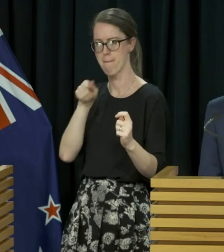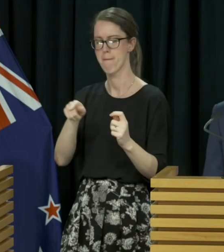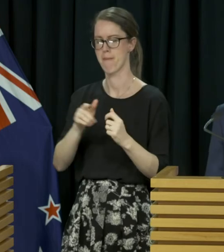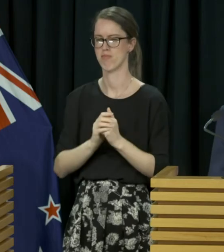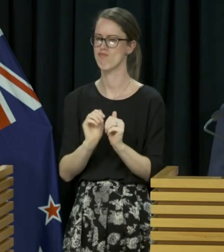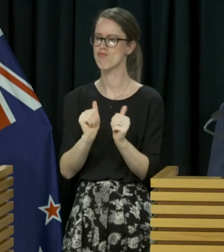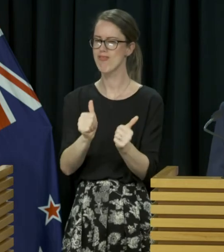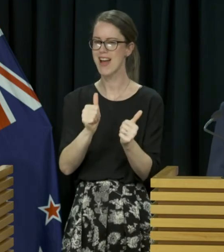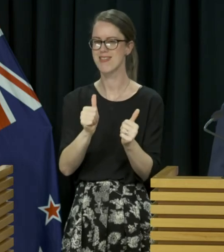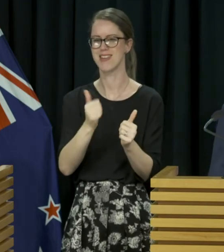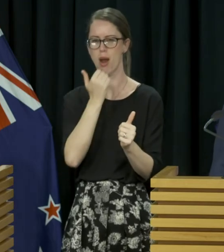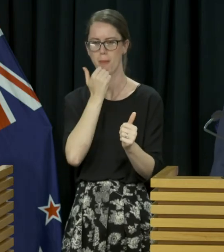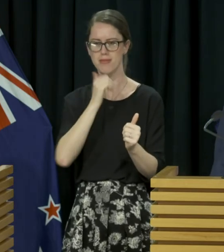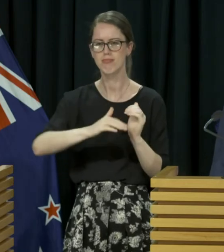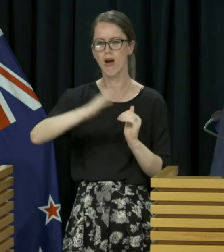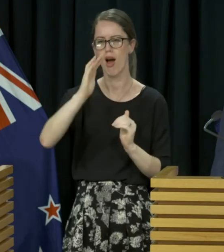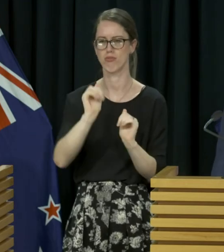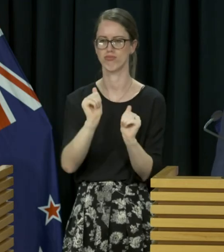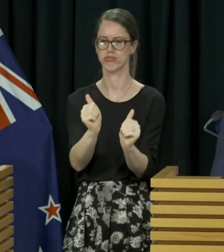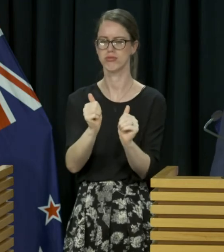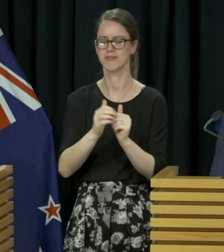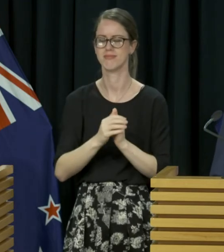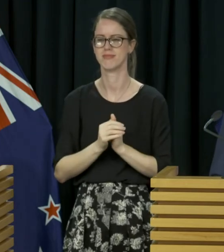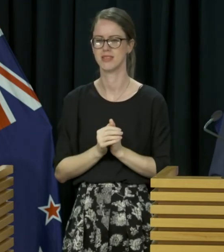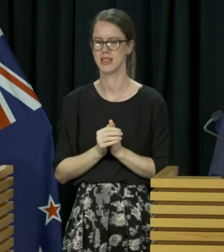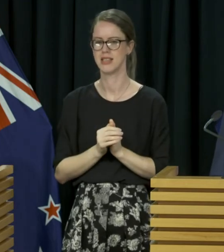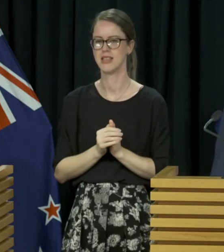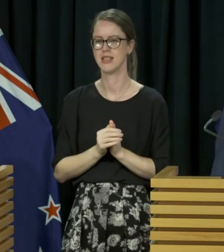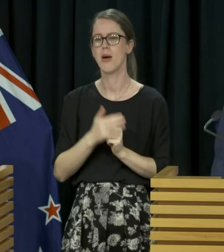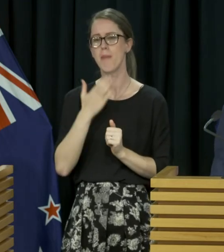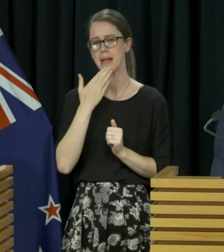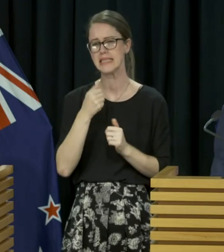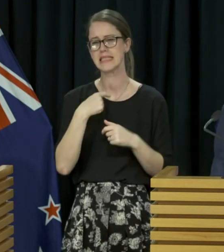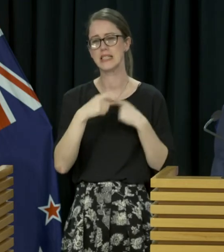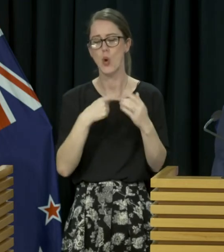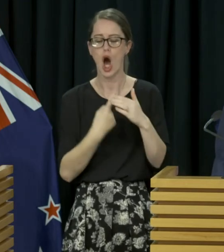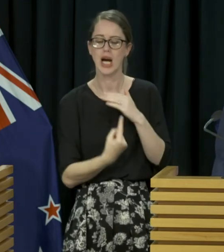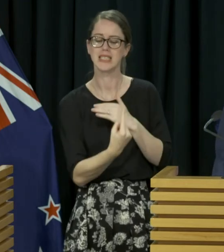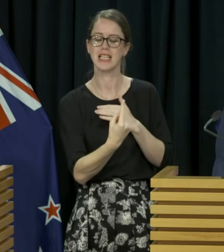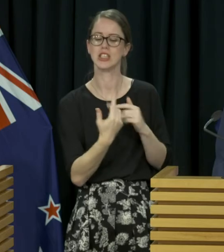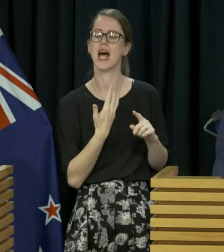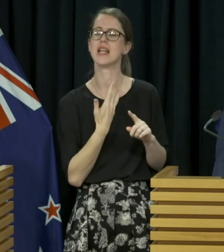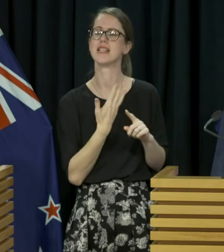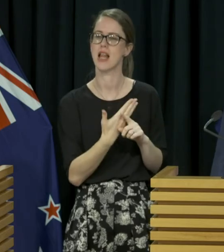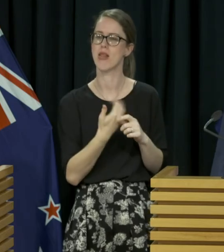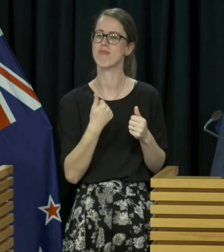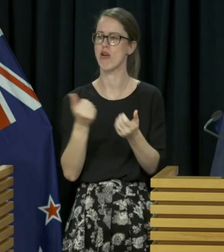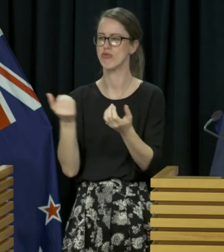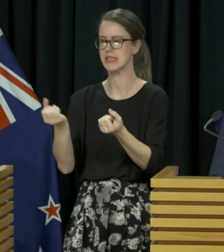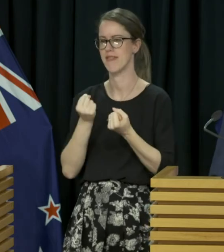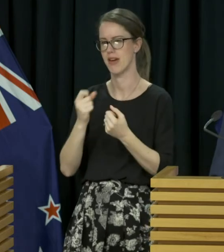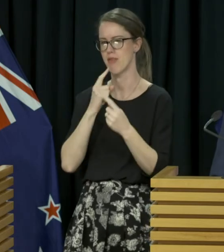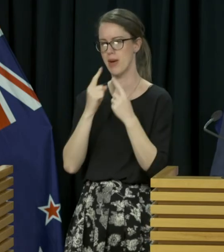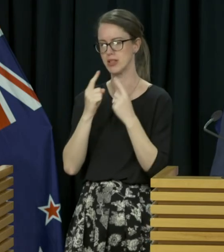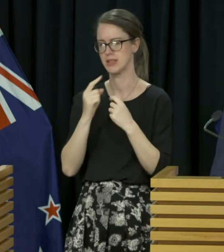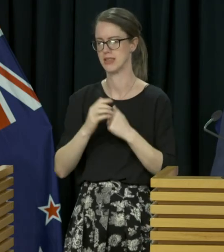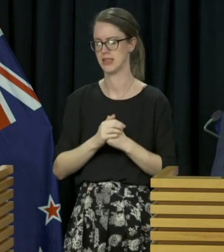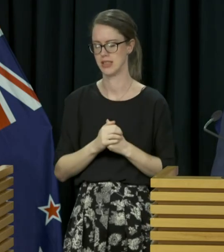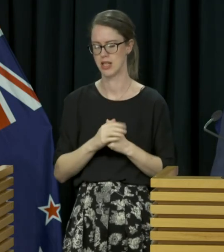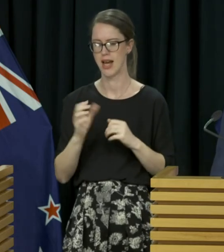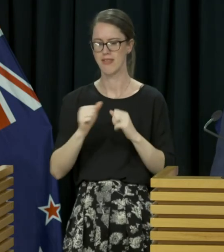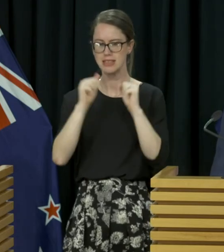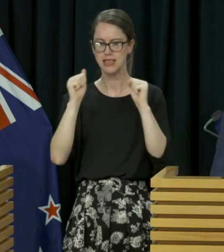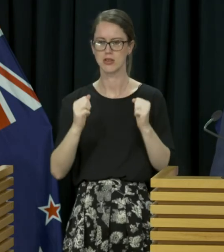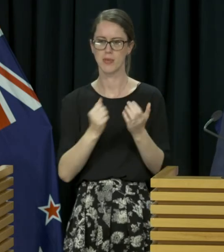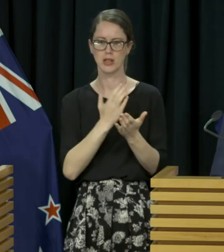so great response there from the local community and please stay in isolation until you receive your results. We have got in place a system